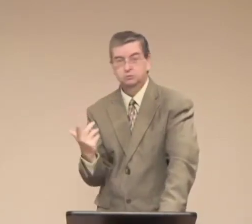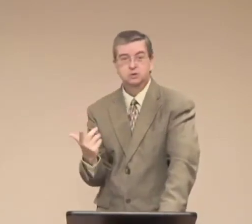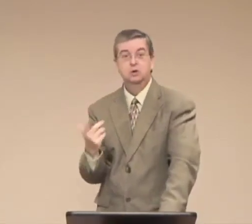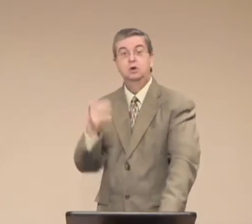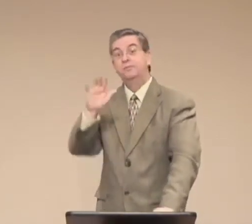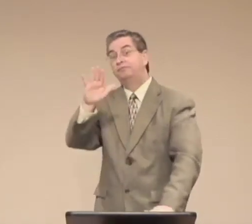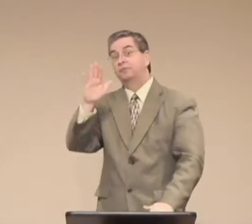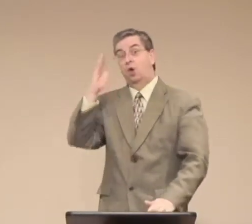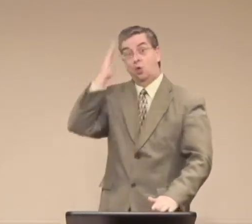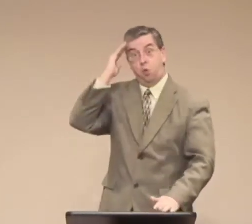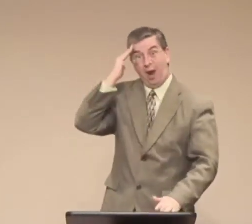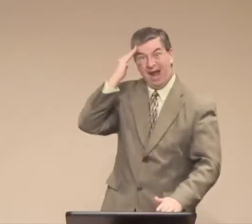Anyway.